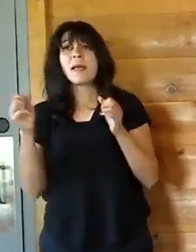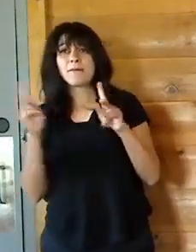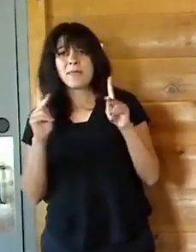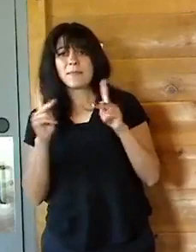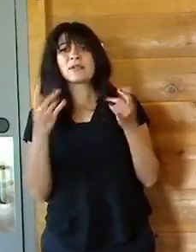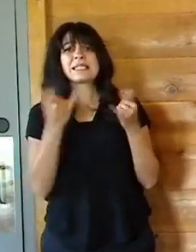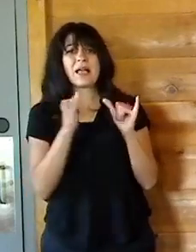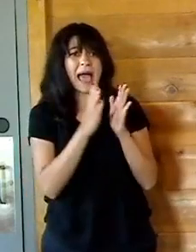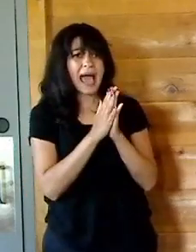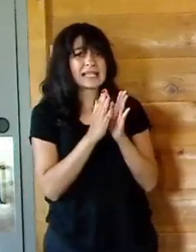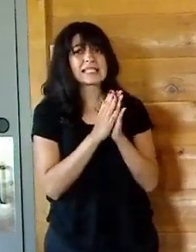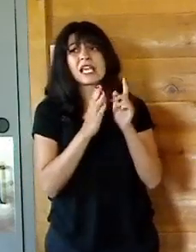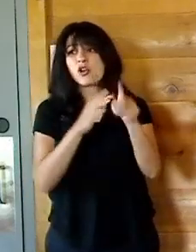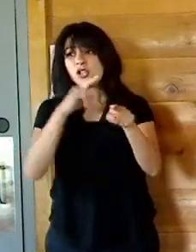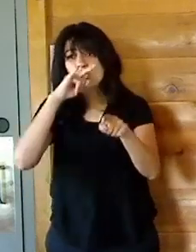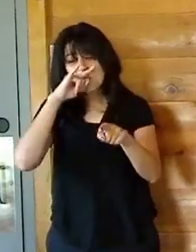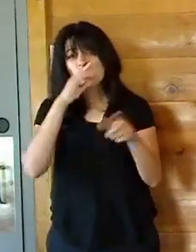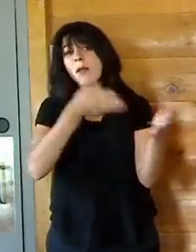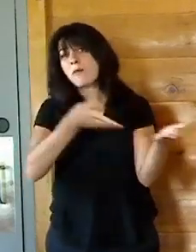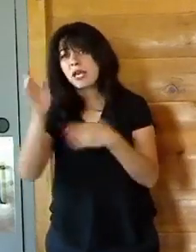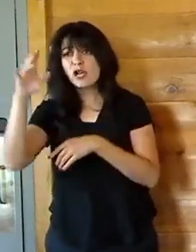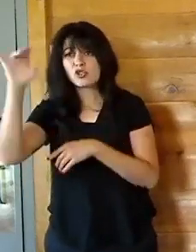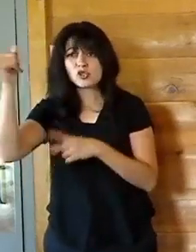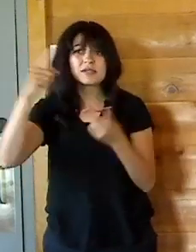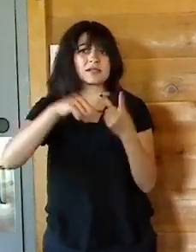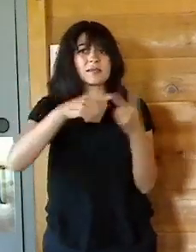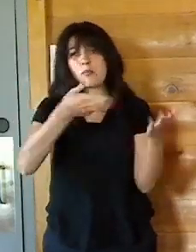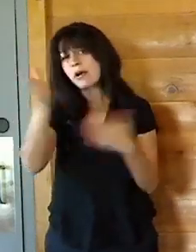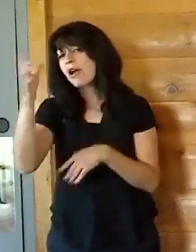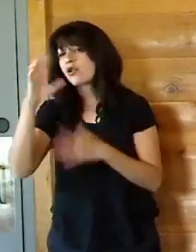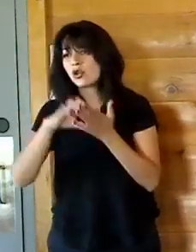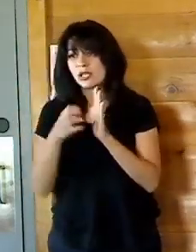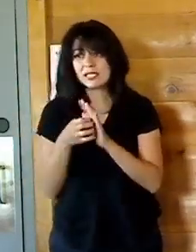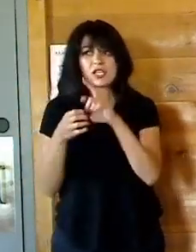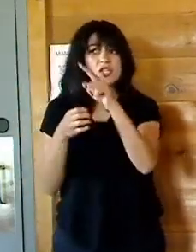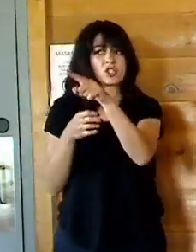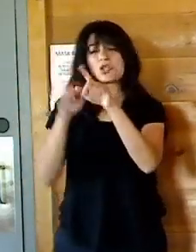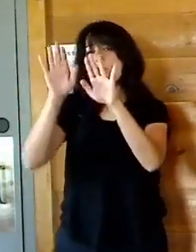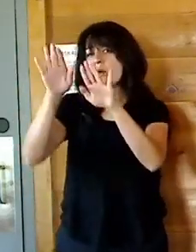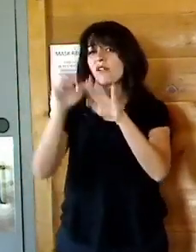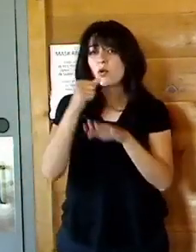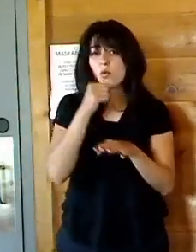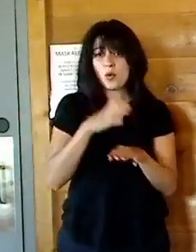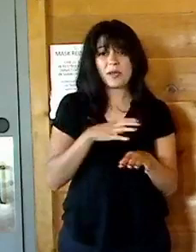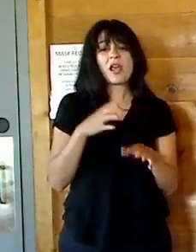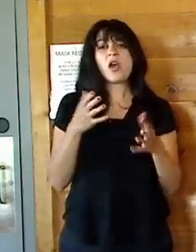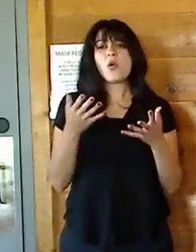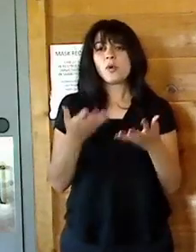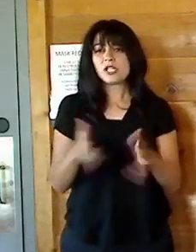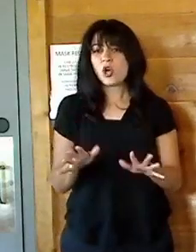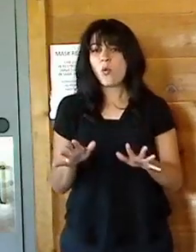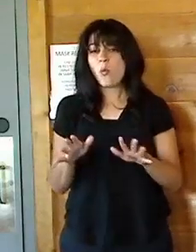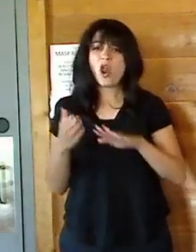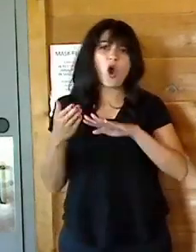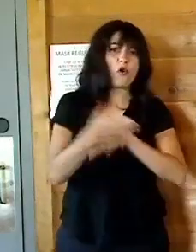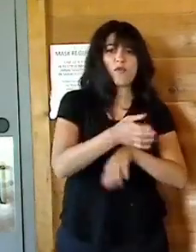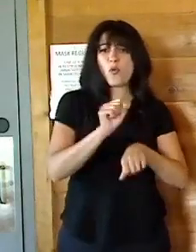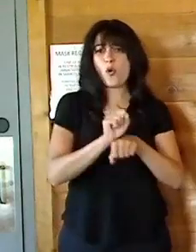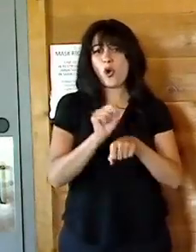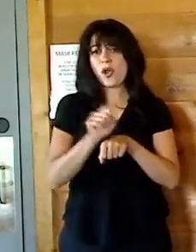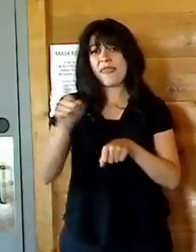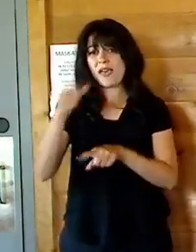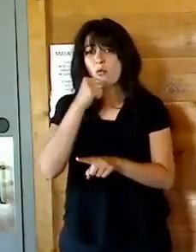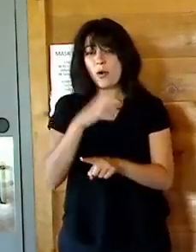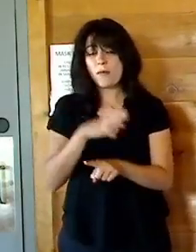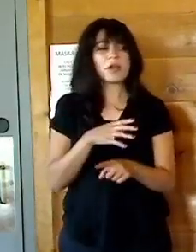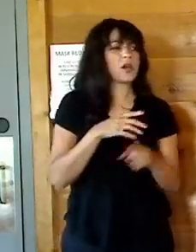Yeah. Are there children? Bring out the juices. Yeah. So she's just lovely and we don't want to overtax. No I agree. Is